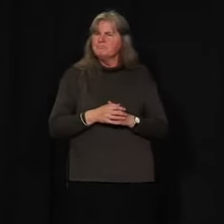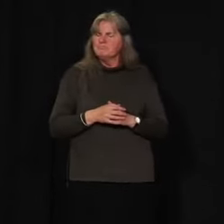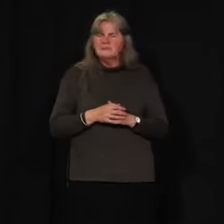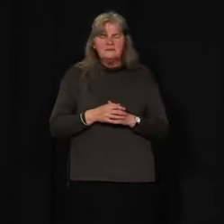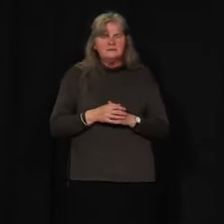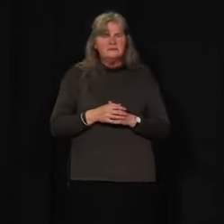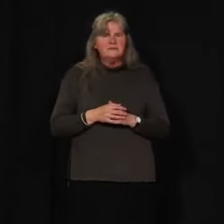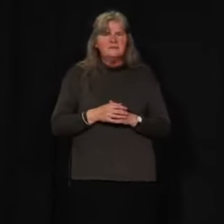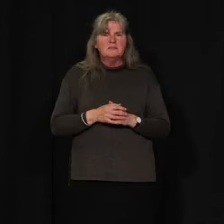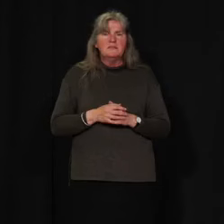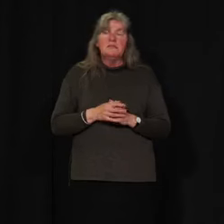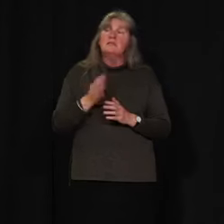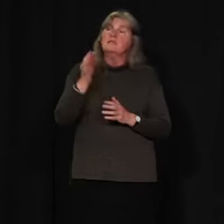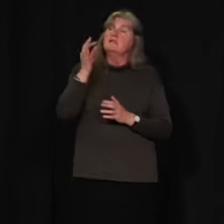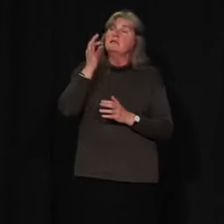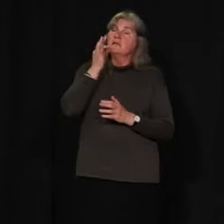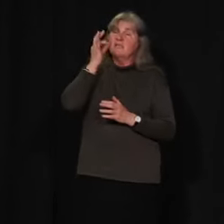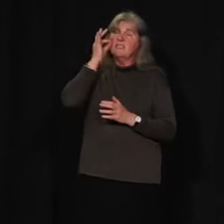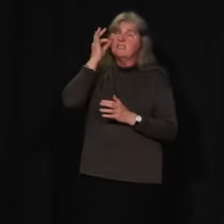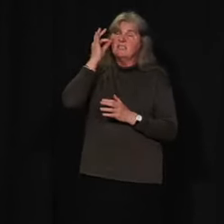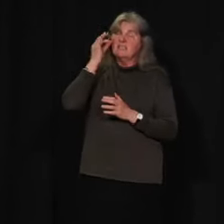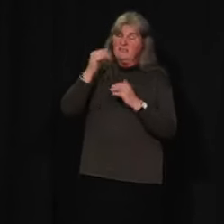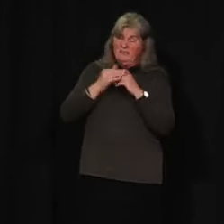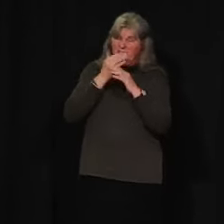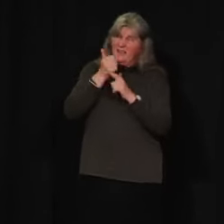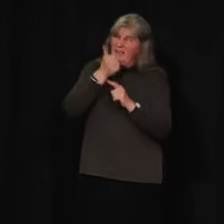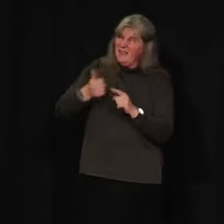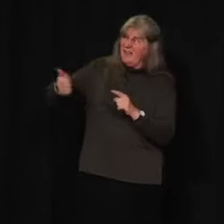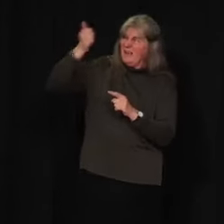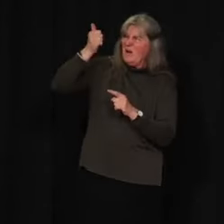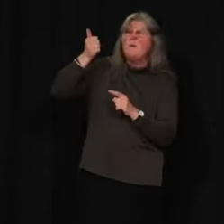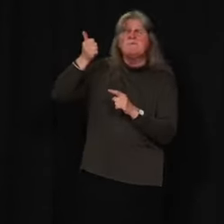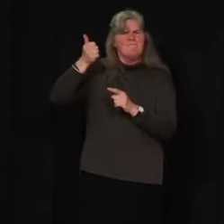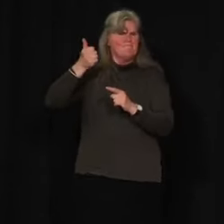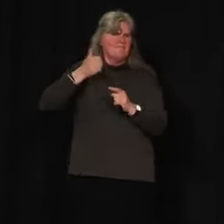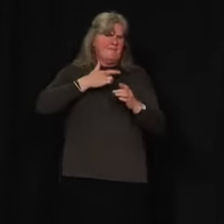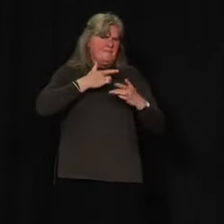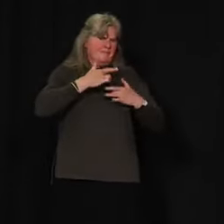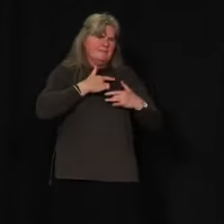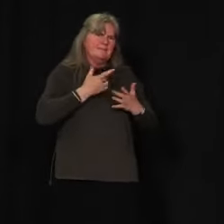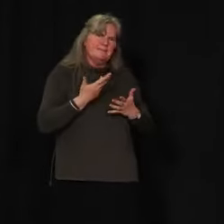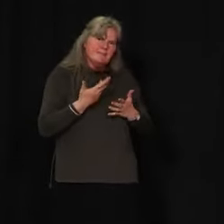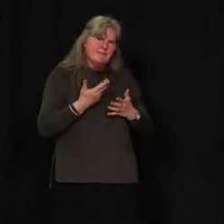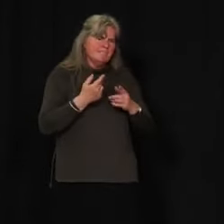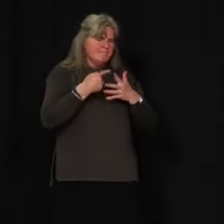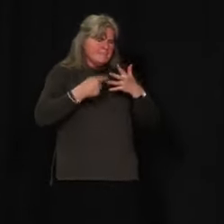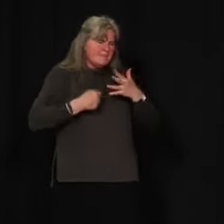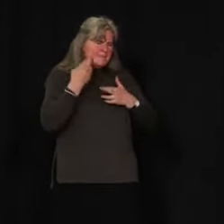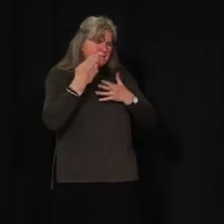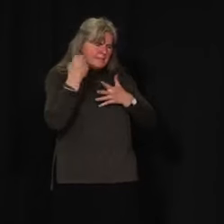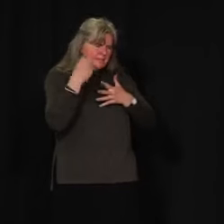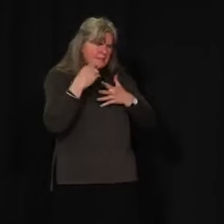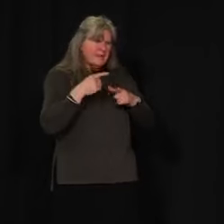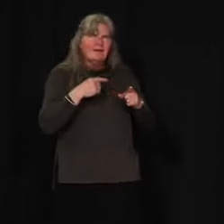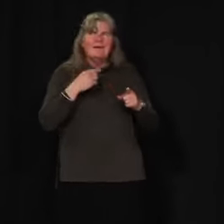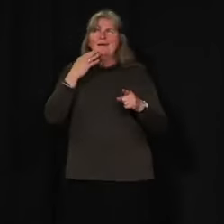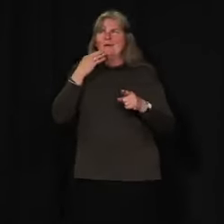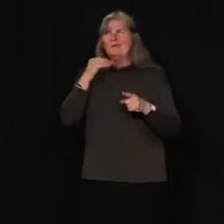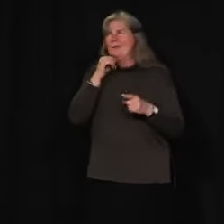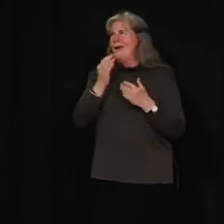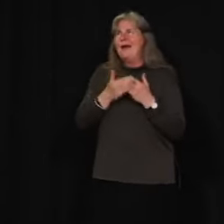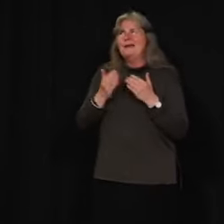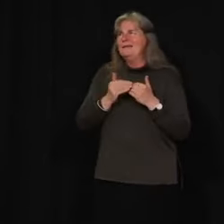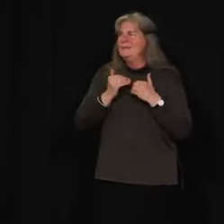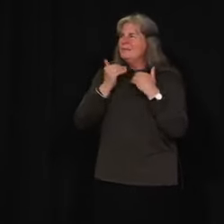Many of the chiefs expressed concerns for very understandable reasons. And my advice to them was that there is no easy way forward.